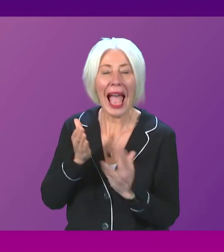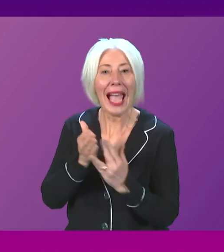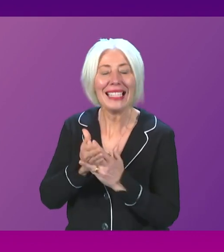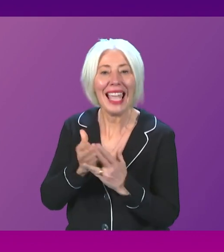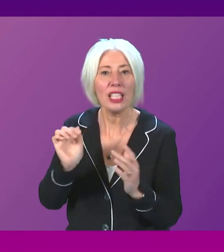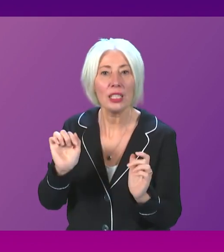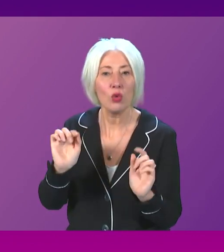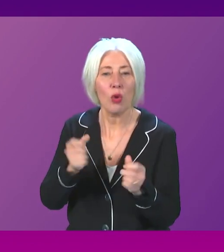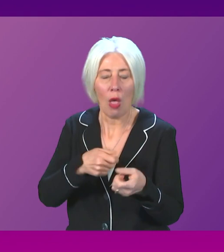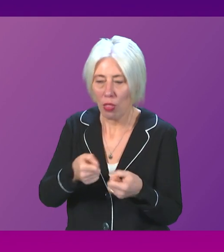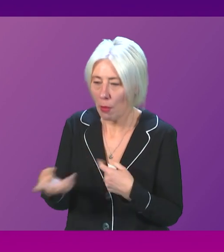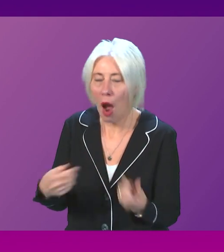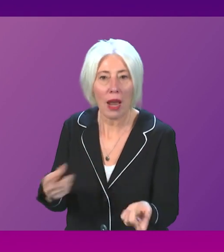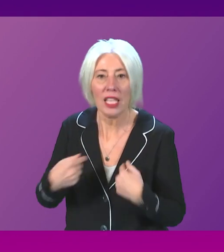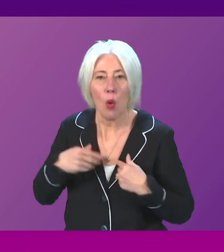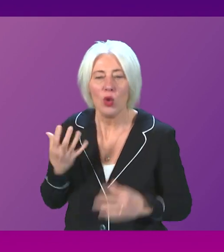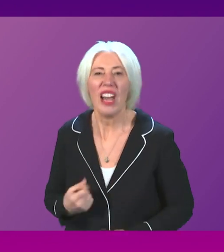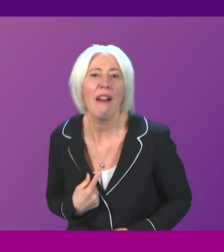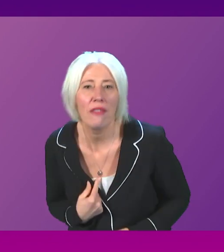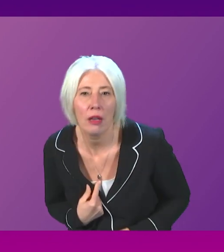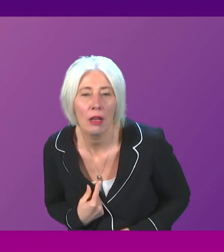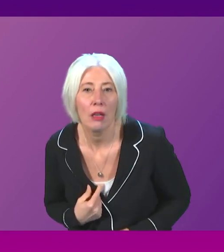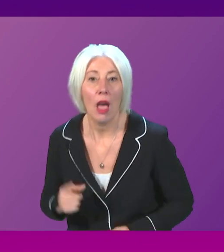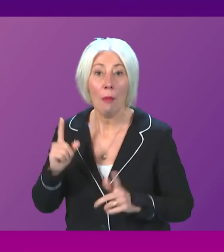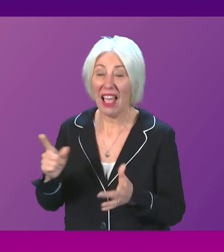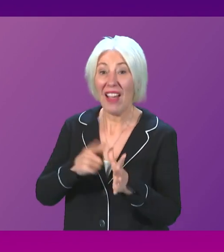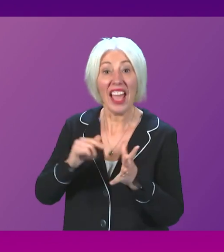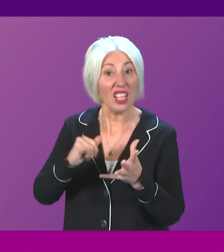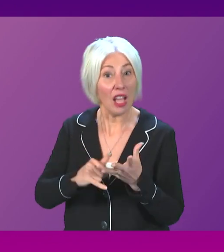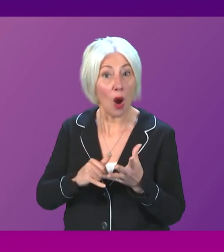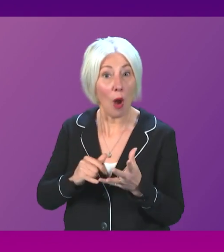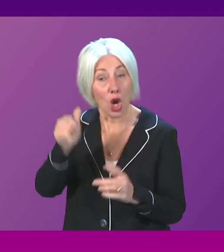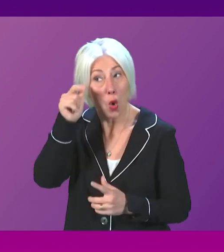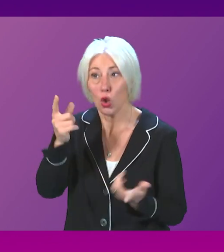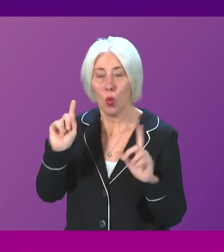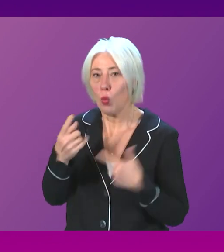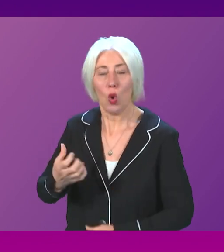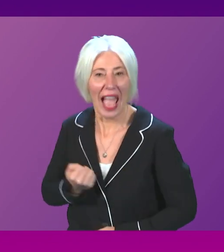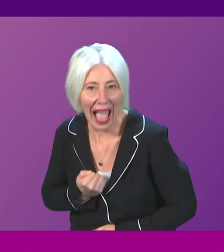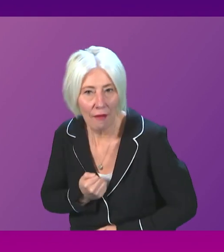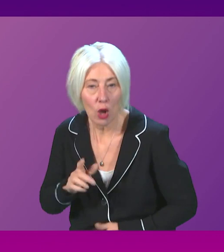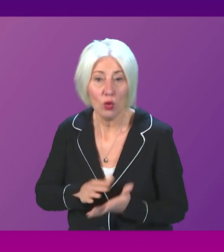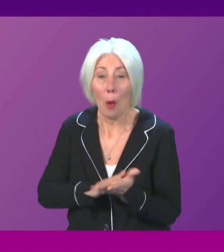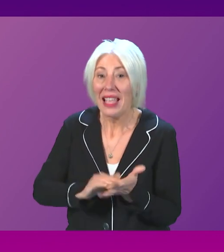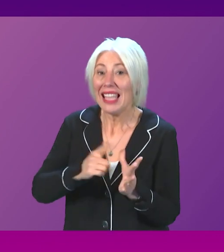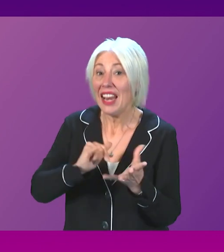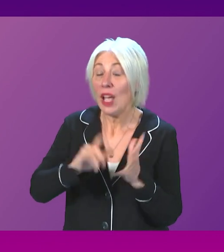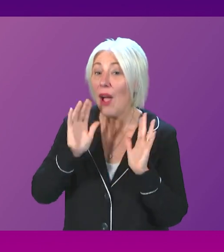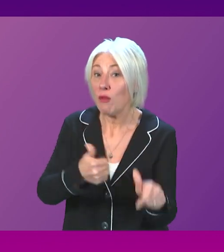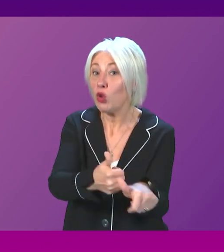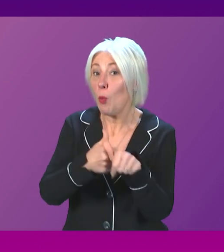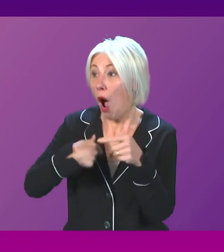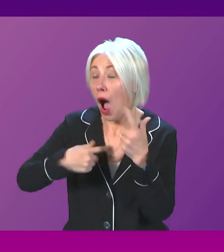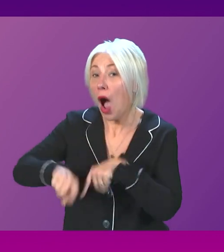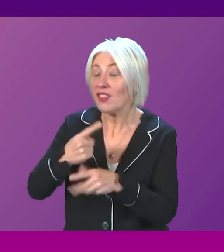if Anas Sarwar wants this government to do that, then when is Anas Sarwar going to back independence and full powers for this parliament